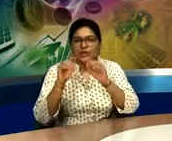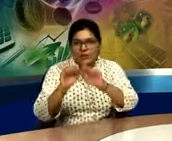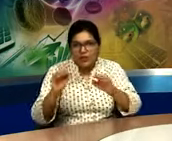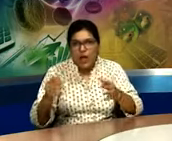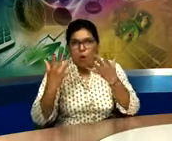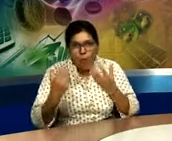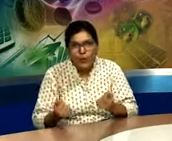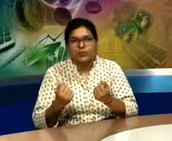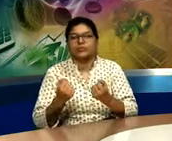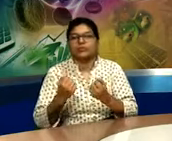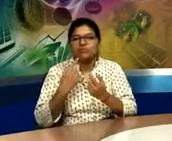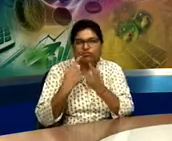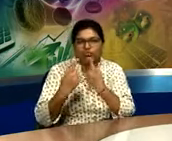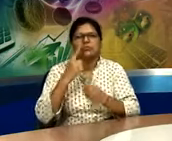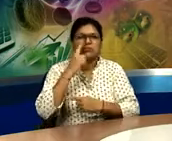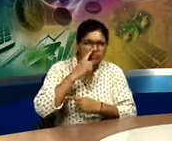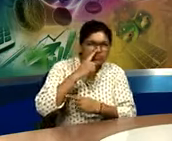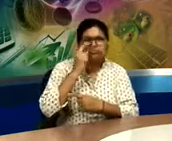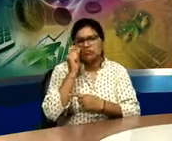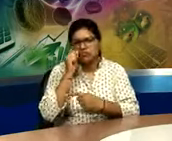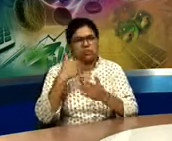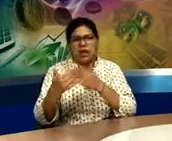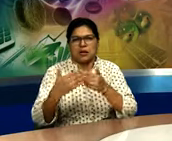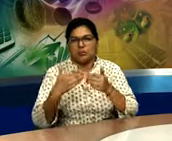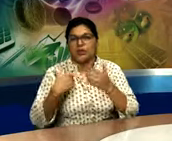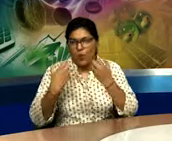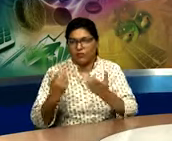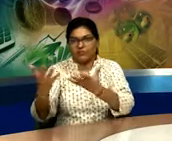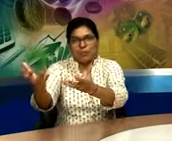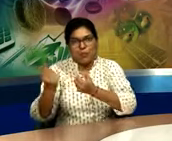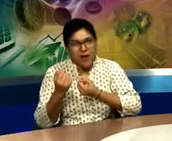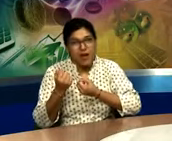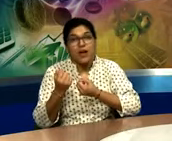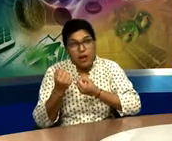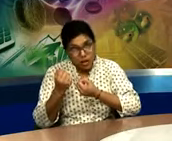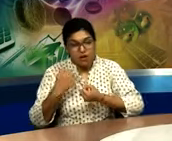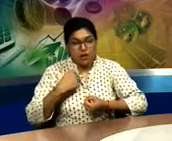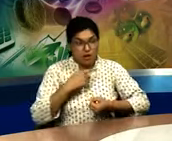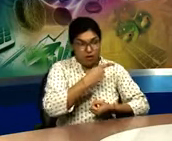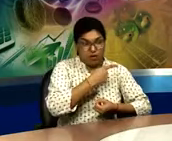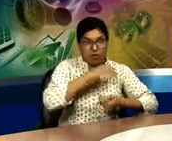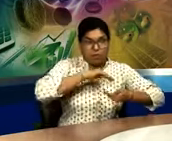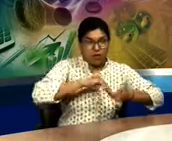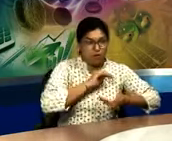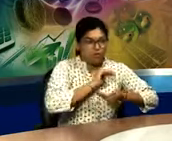they talk to agency to adopt